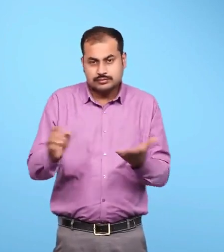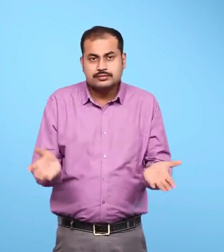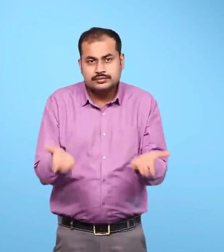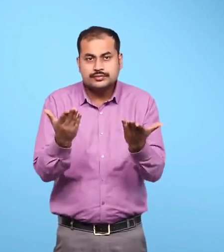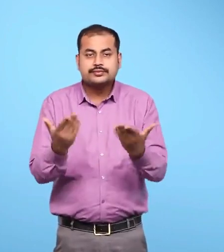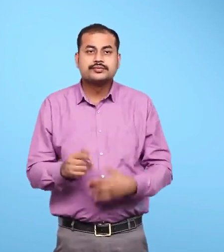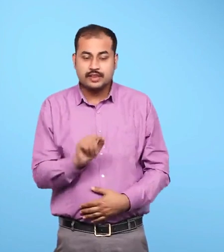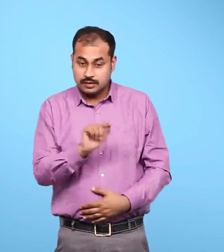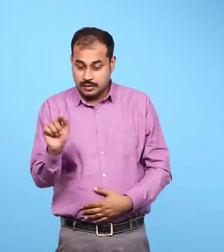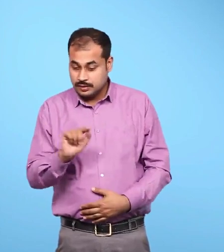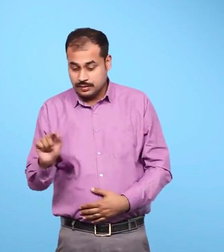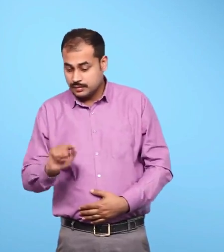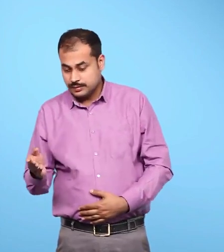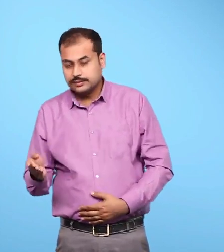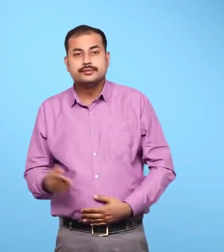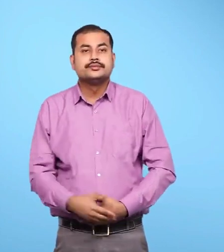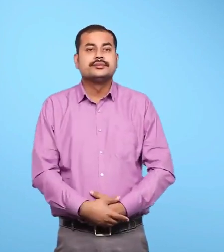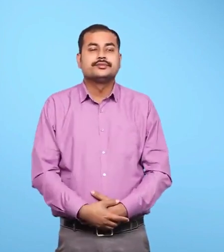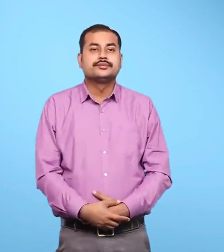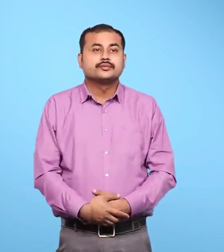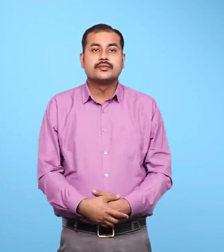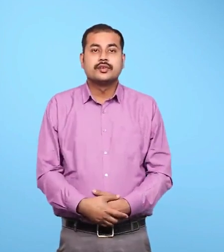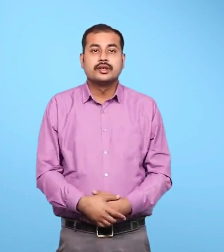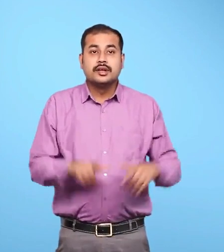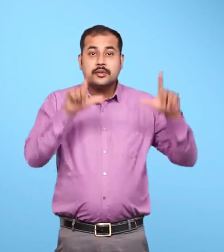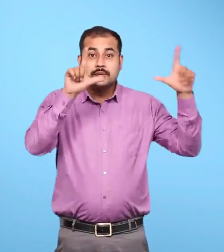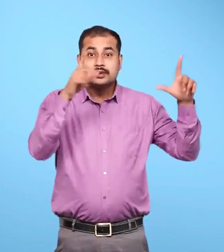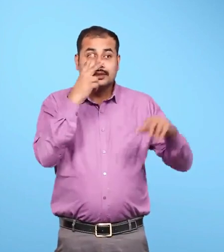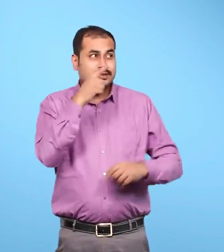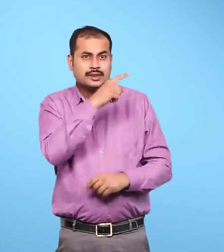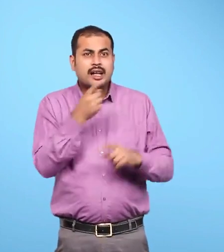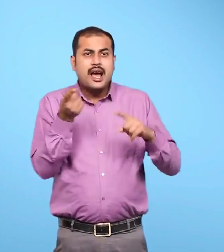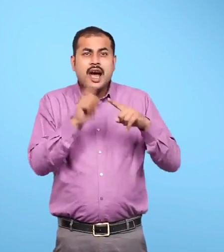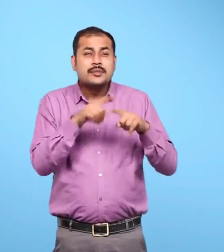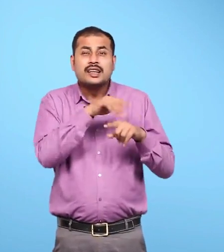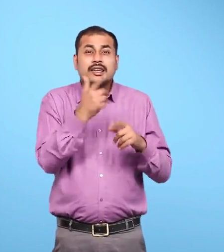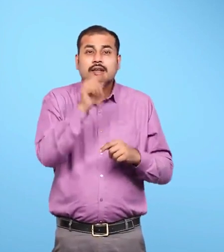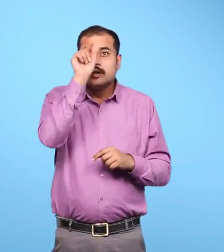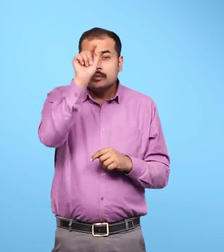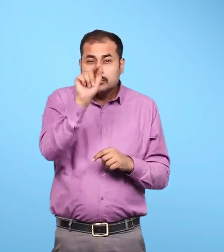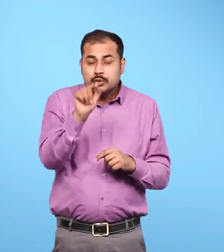The space has been provided below. Describe what is happening in the picture.